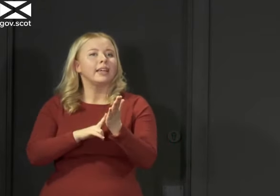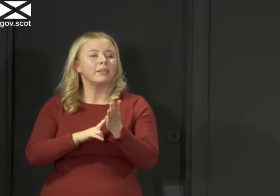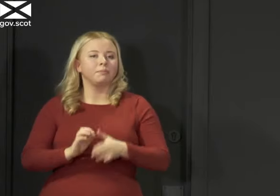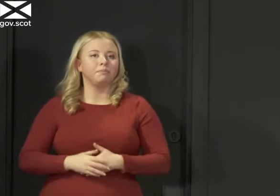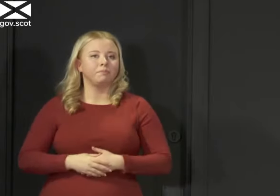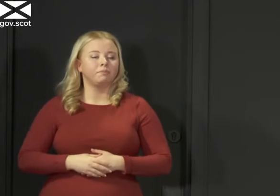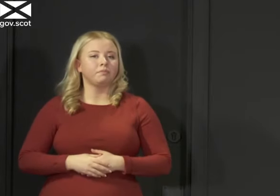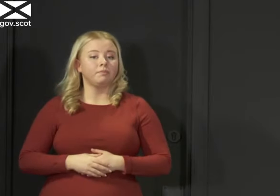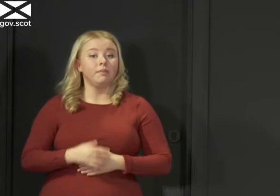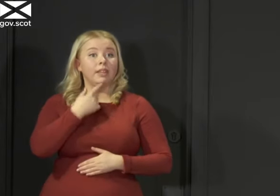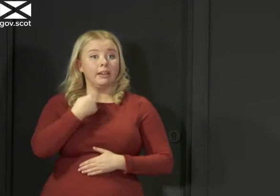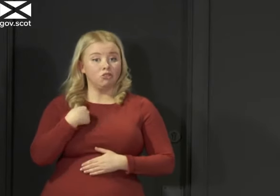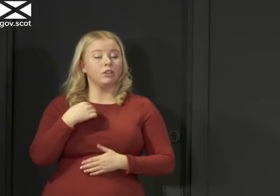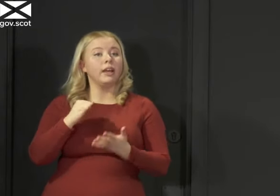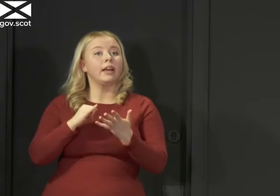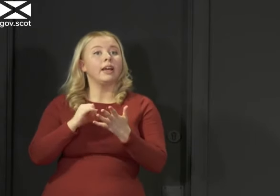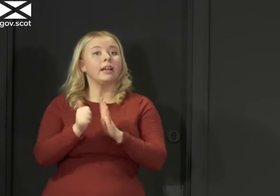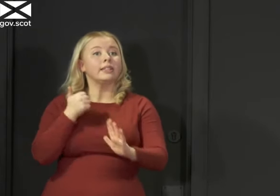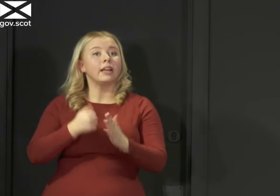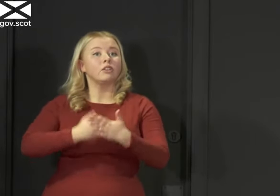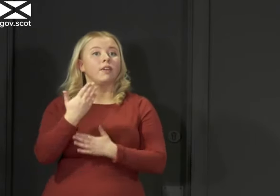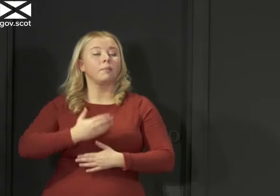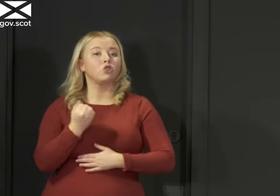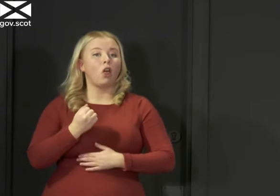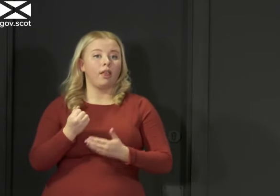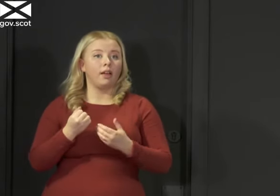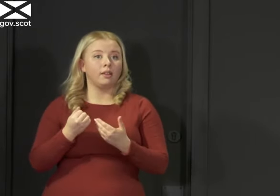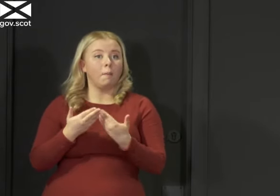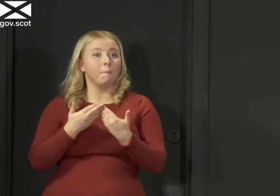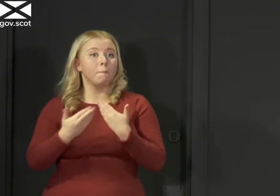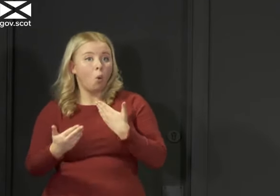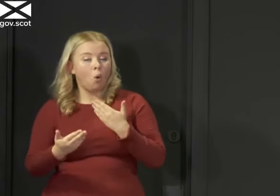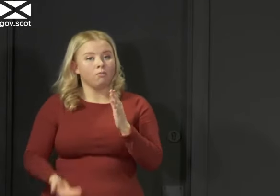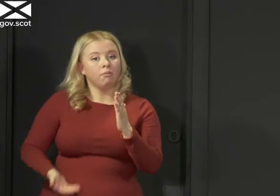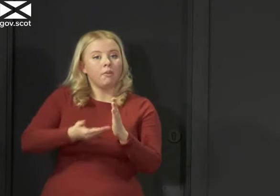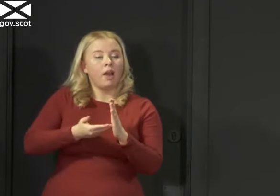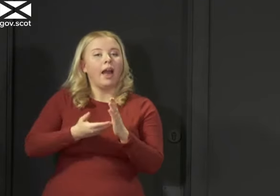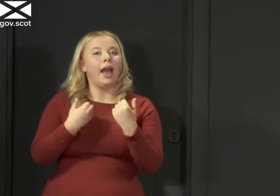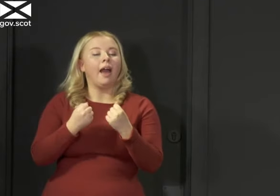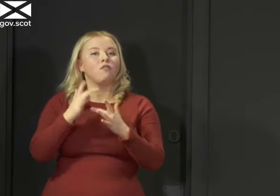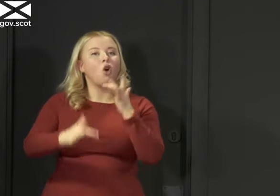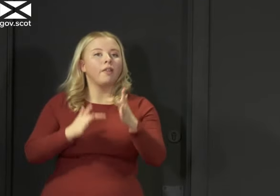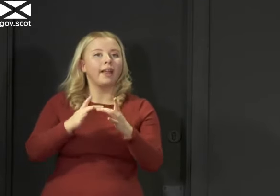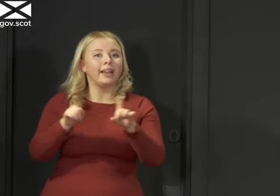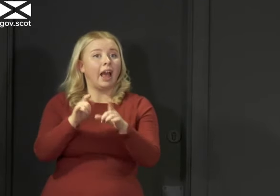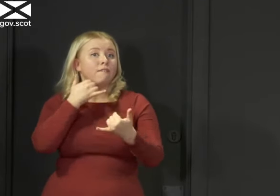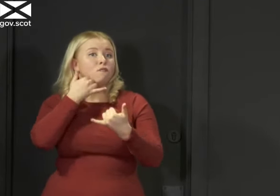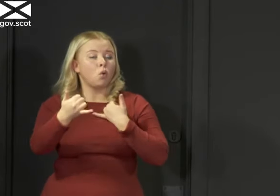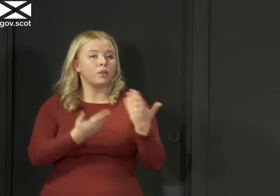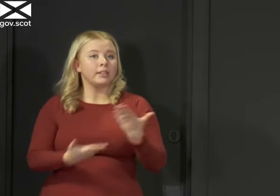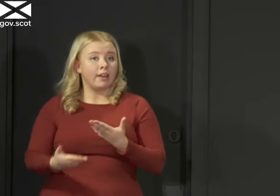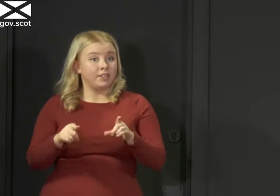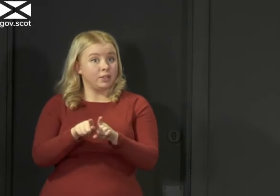Skills Development Scotland expanded its support further by launching a phone line and online service. And again, I'm going to read out the phone line number